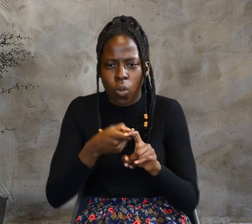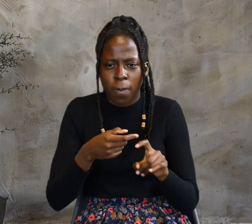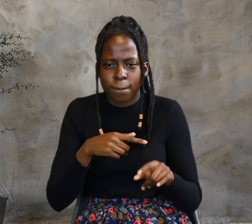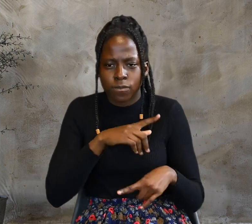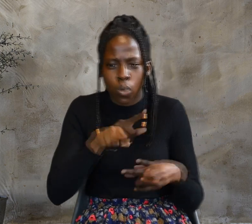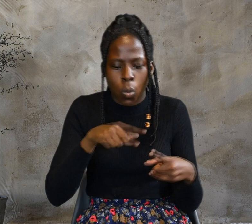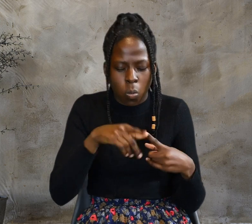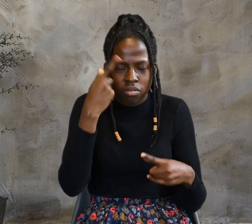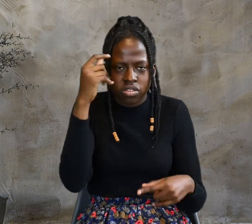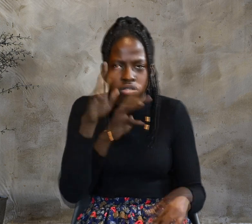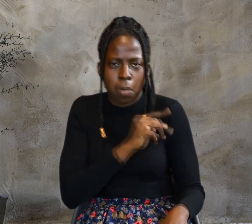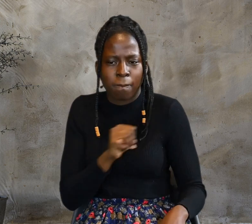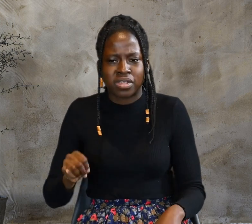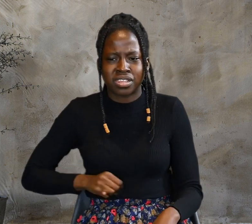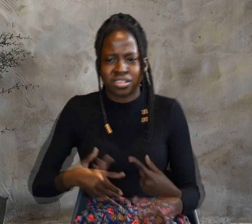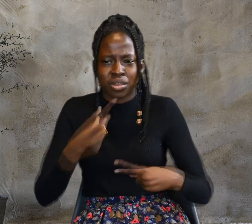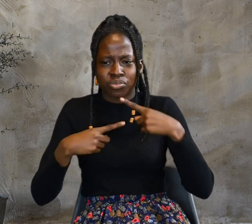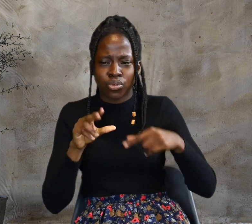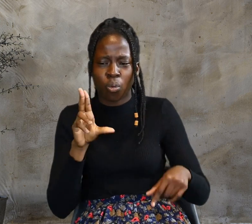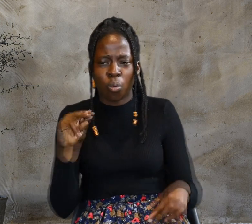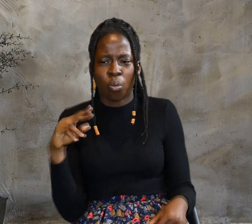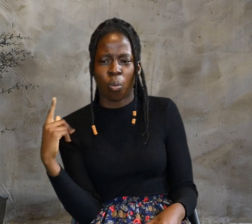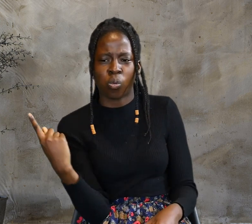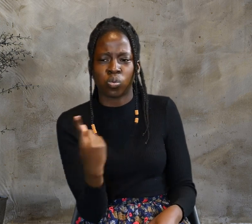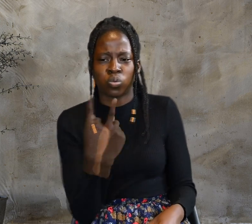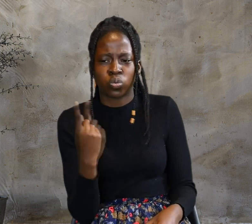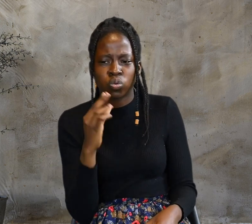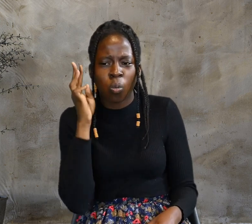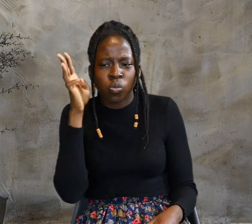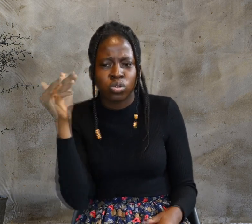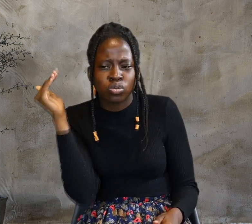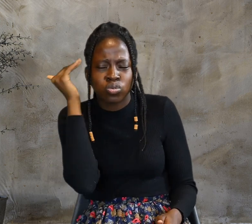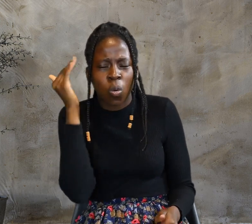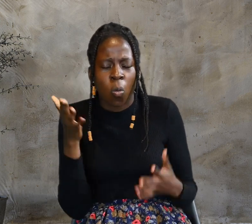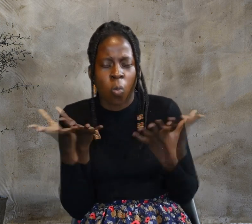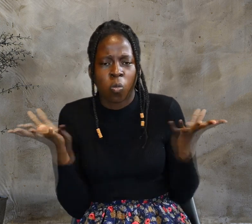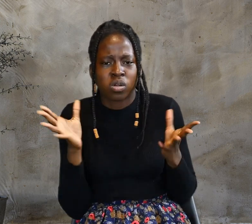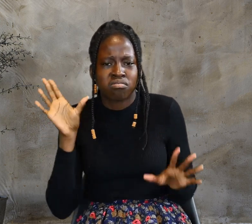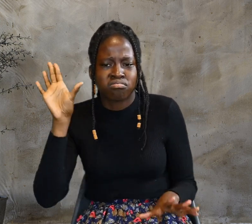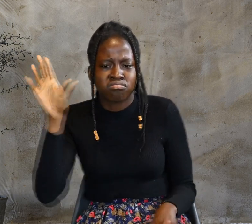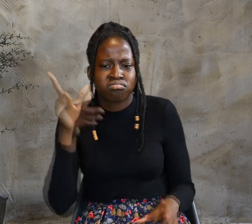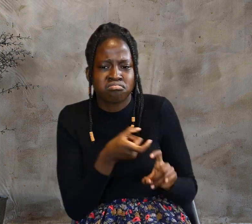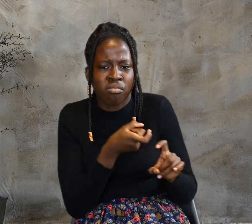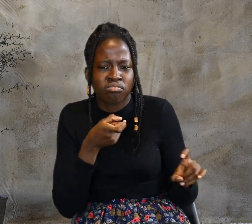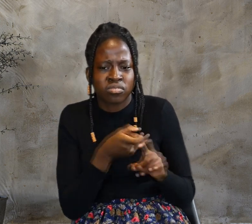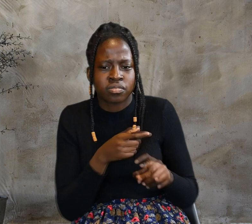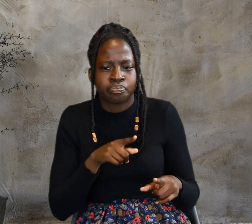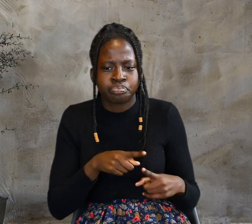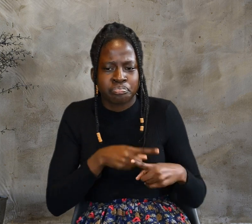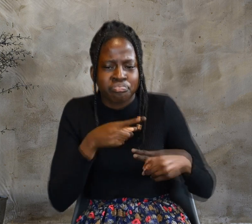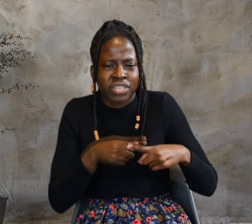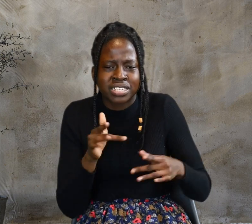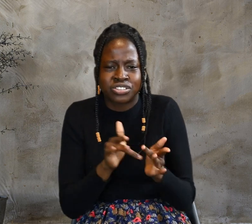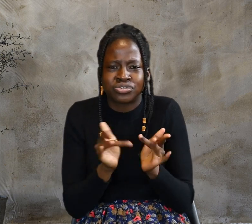Then Jesus, still teaching in the temple courts, cried out, Yes,